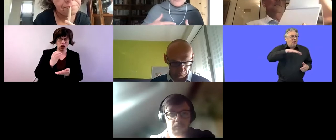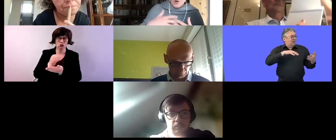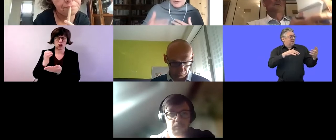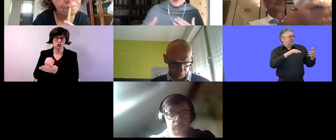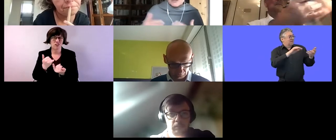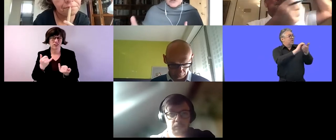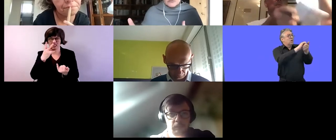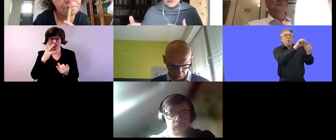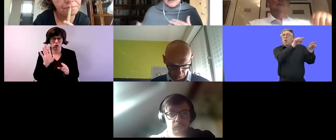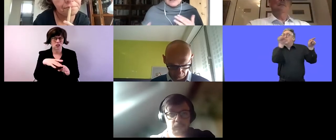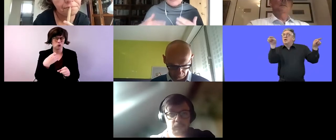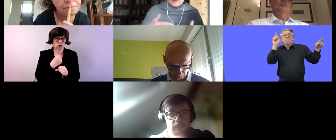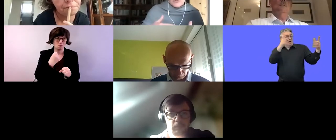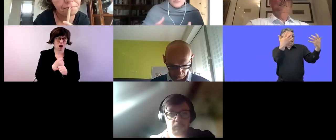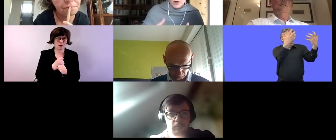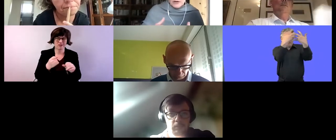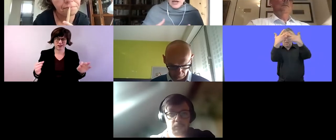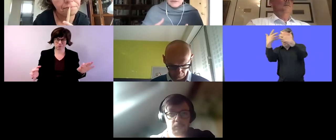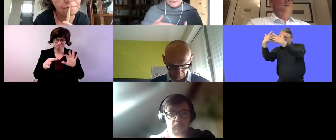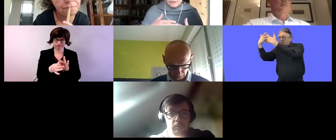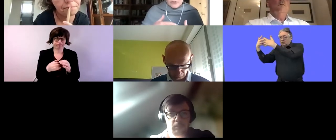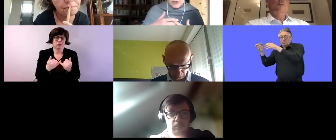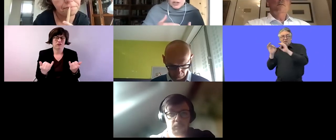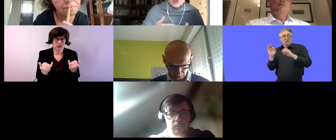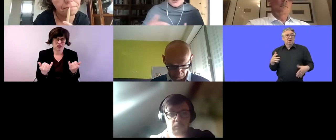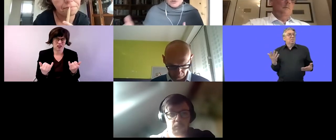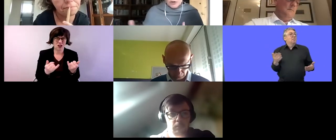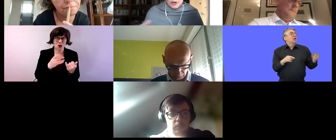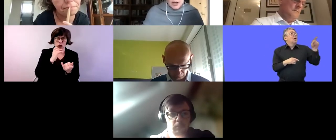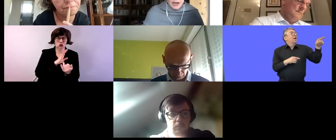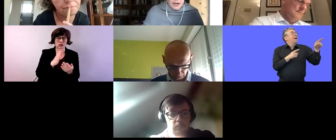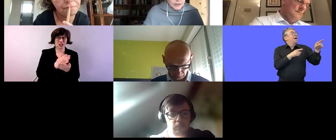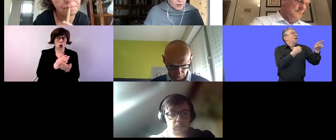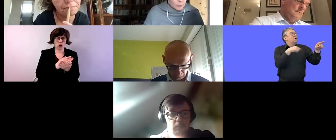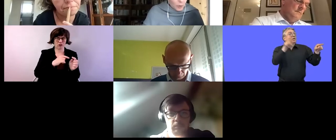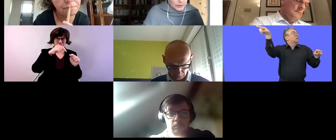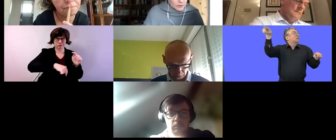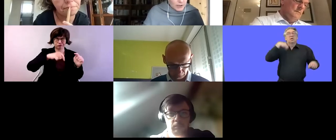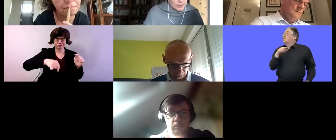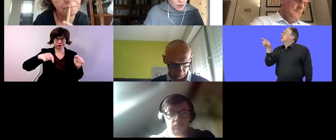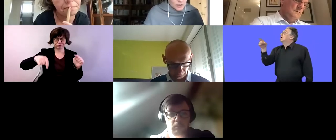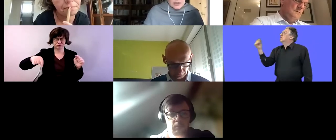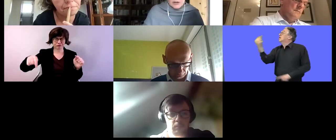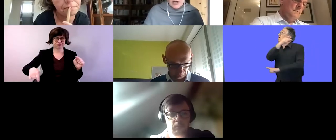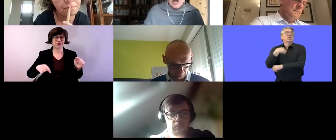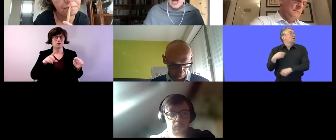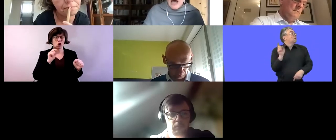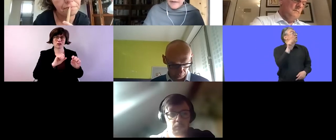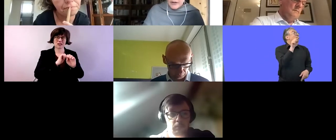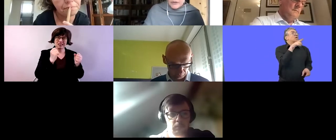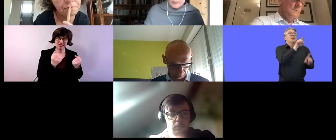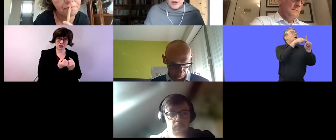fall between stools as they move from one life stage to another and so the importance of transitions there